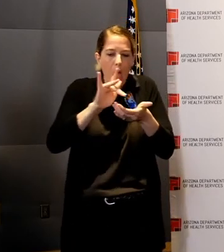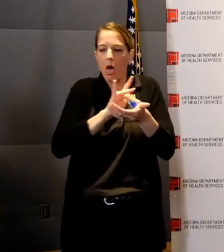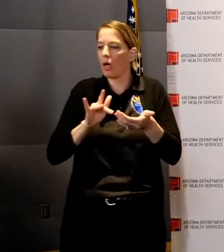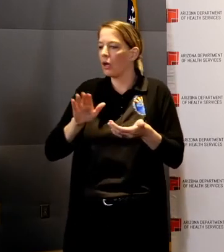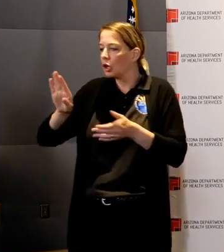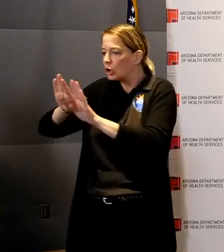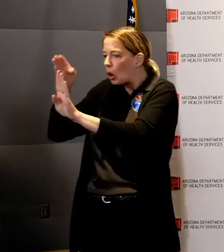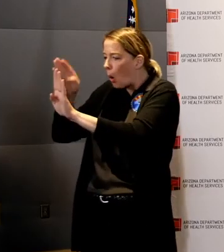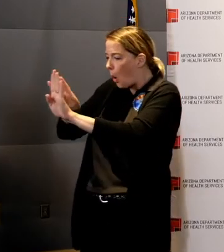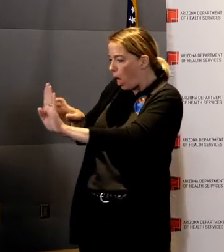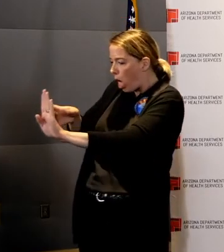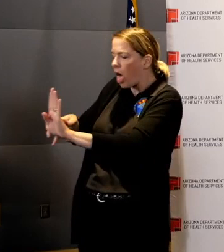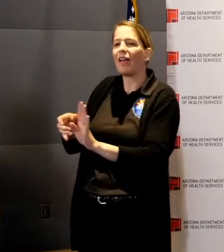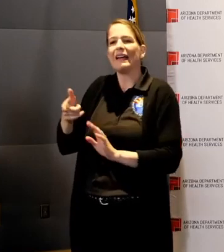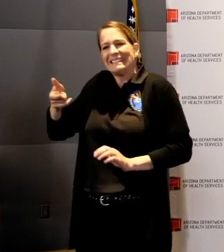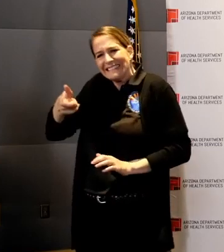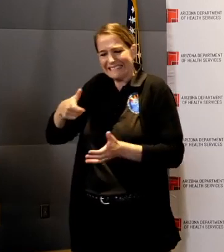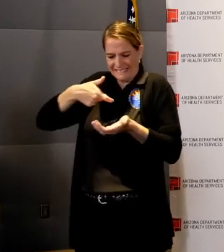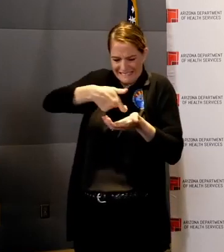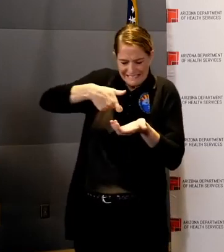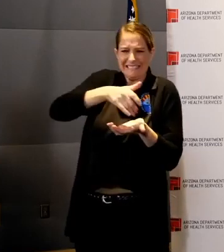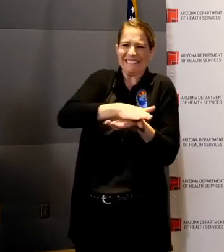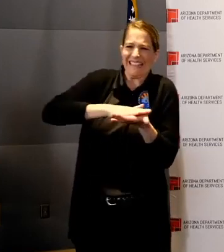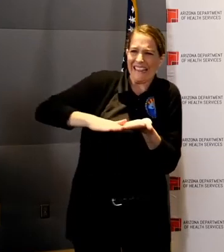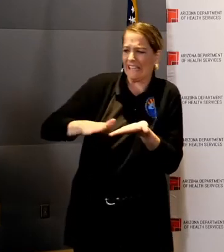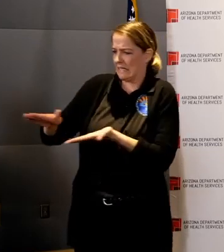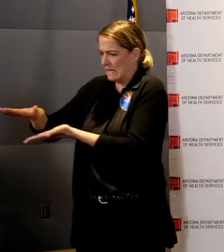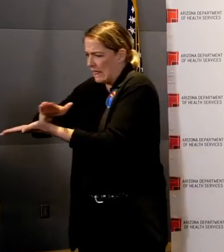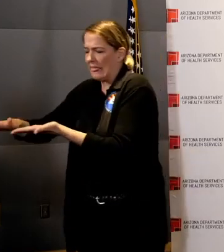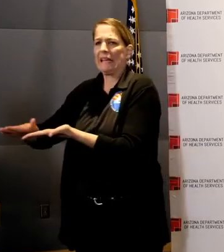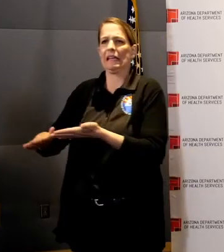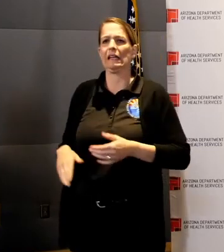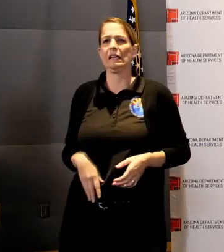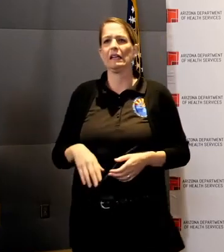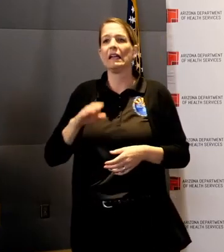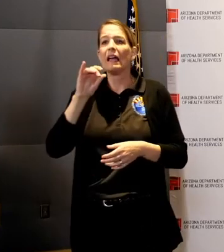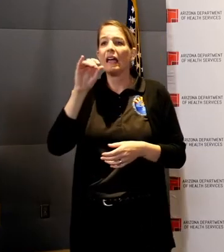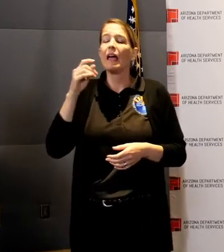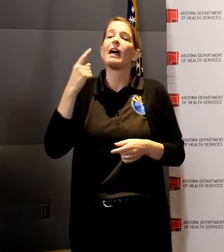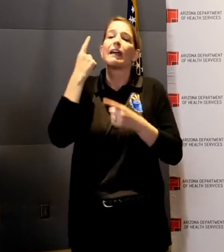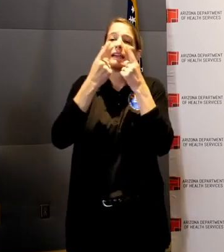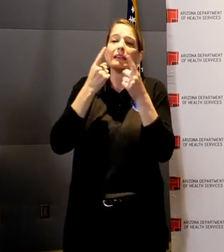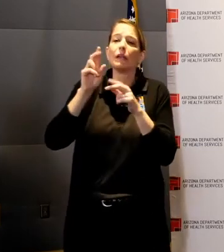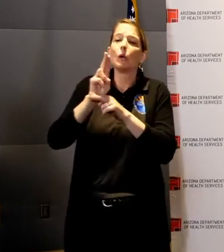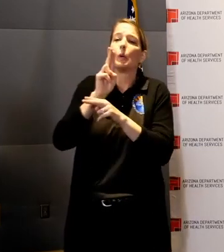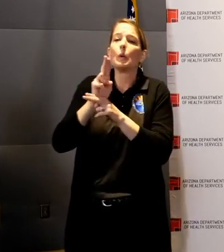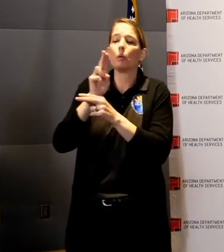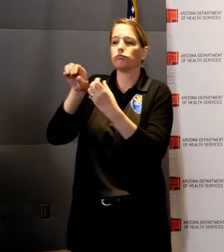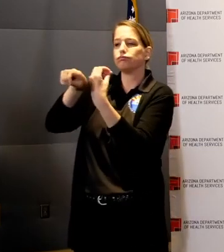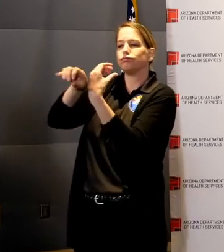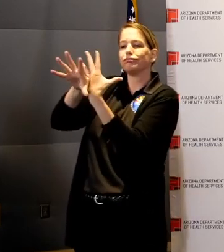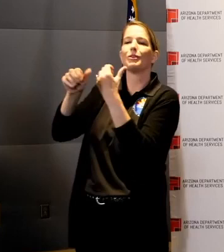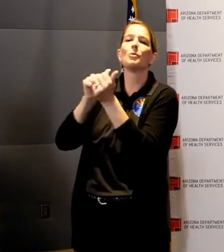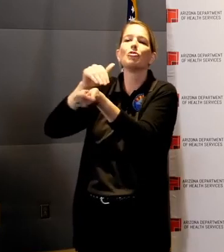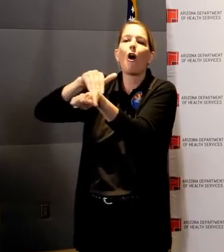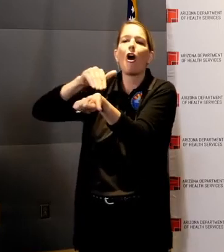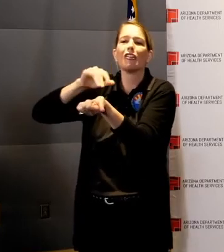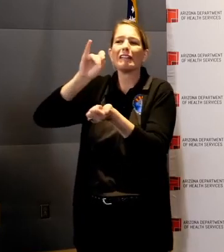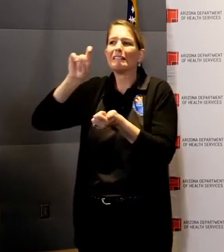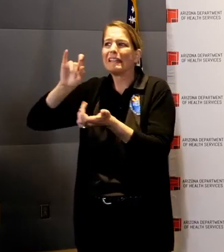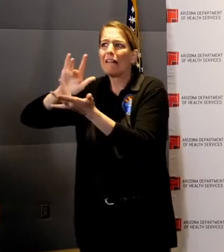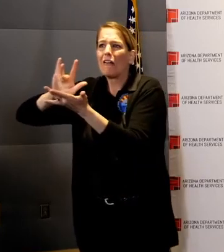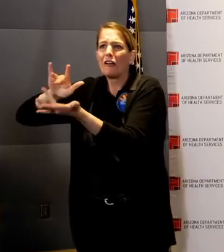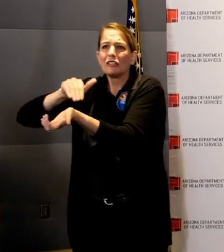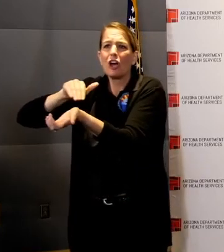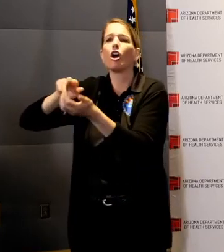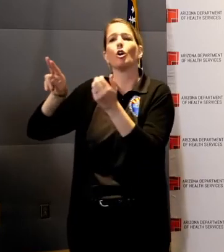you need to see a health care provider, consider using telemedicine. Stay home whenever possible and avoid crowds